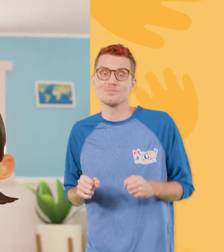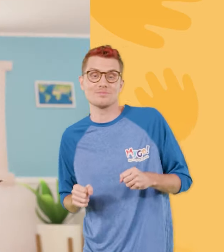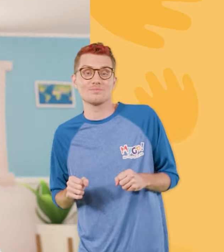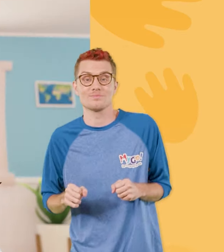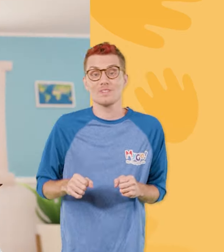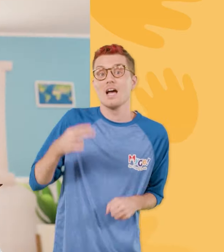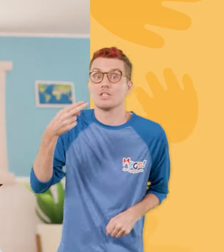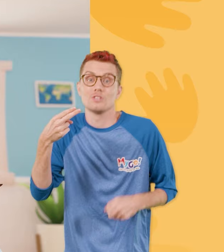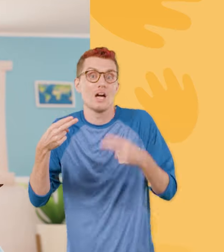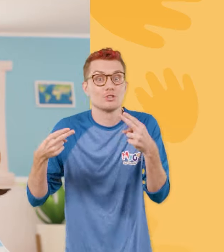Hat